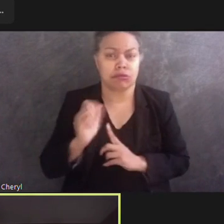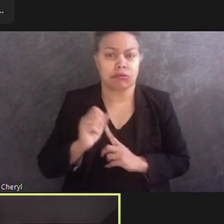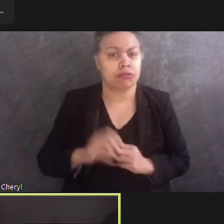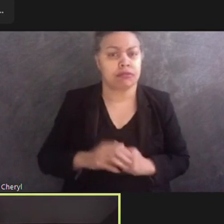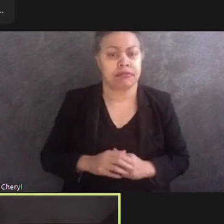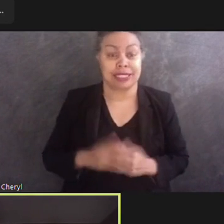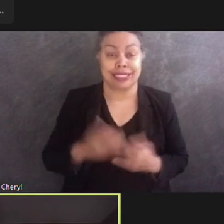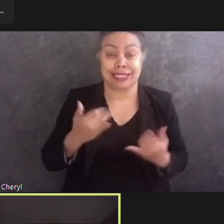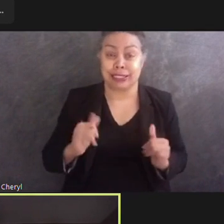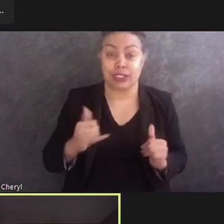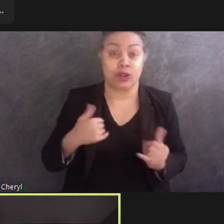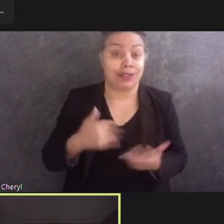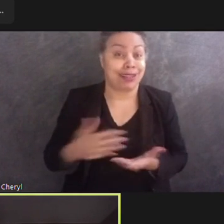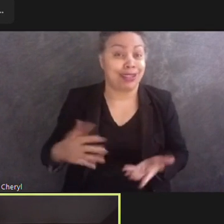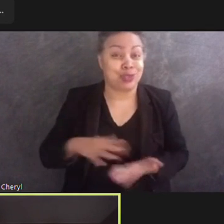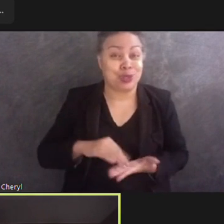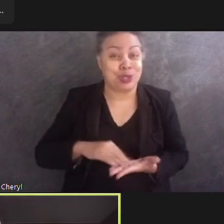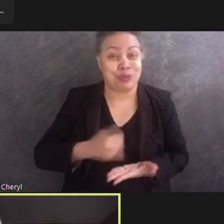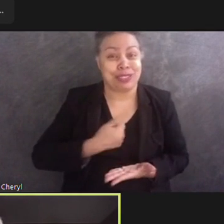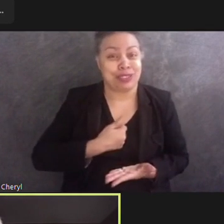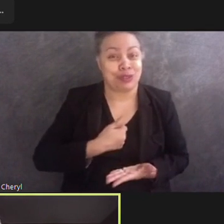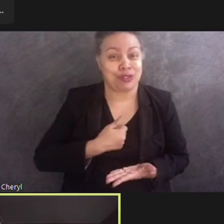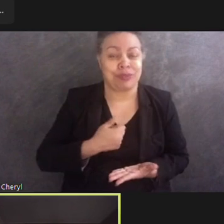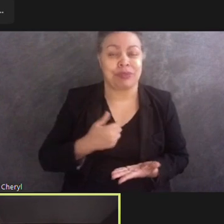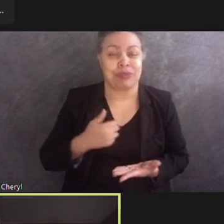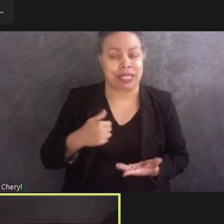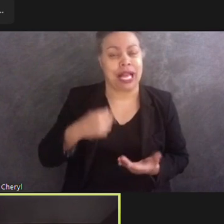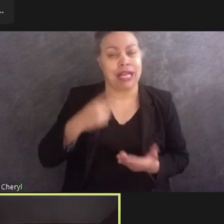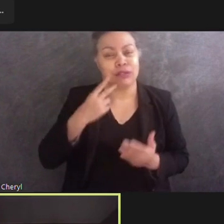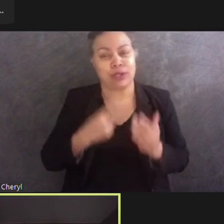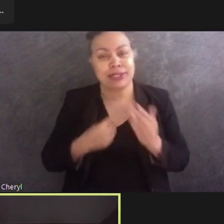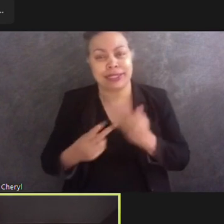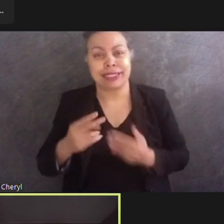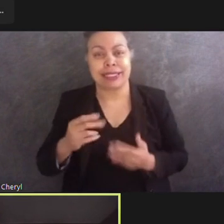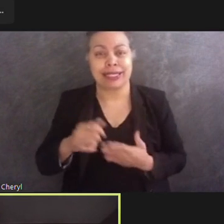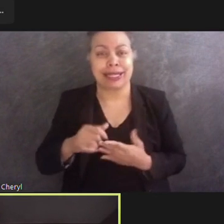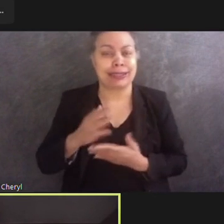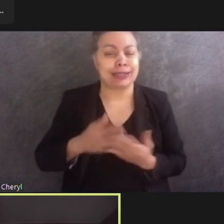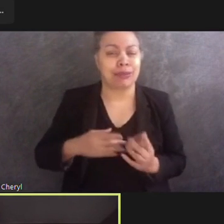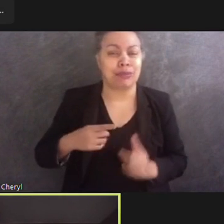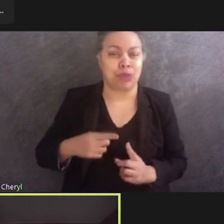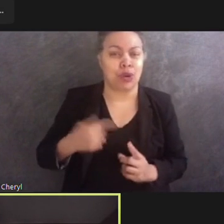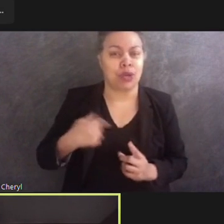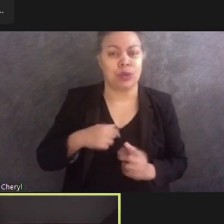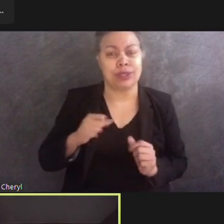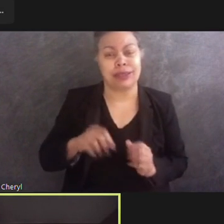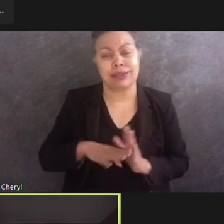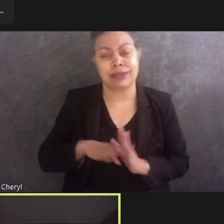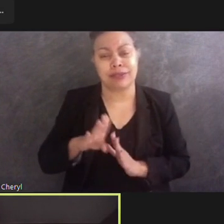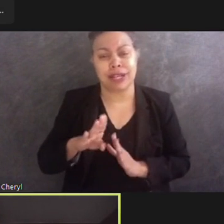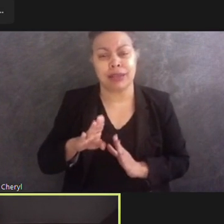lot to learn. I can foresee us at some point developing and working with educators